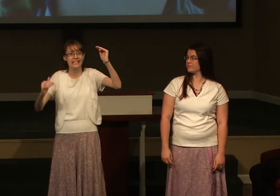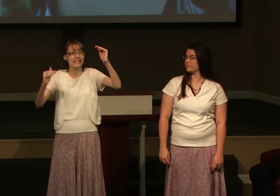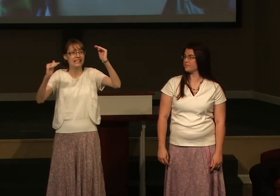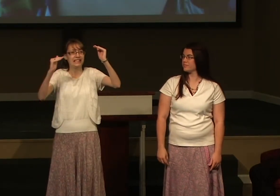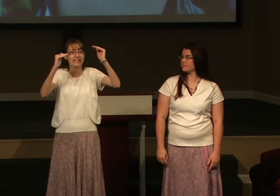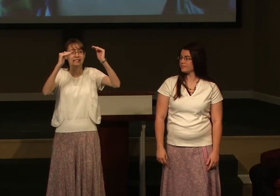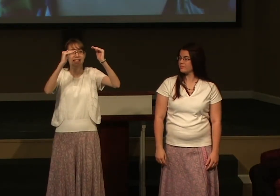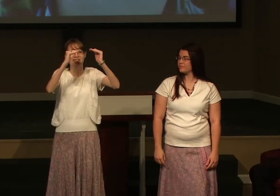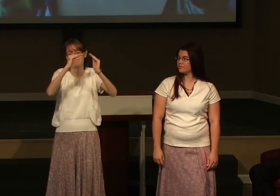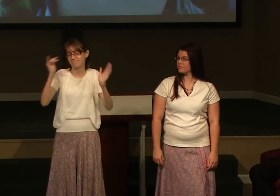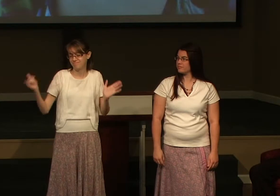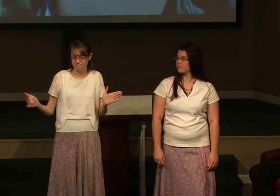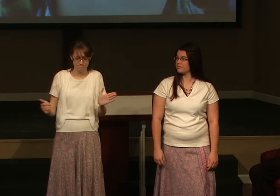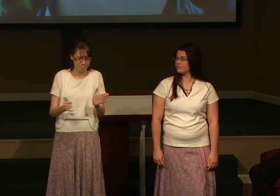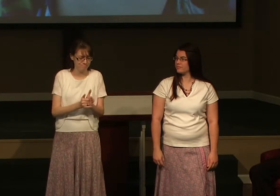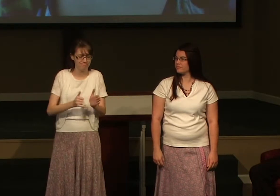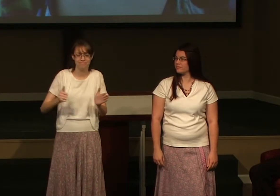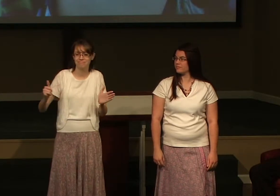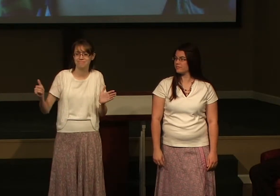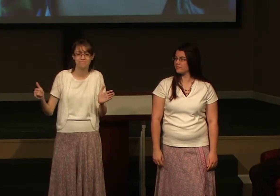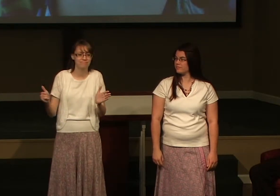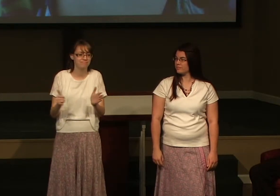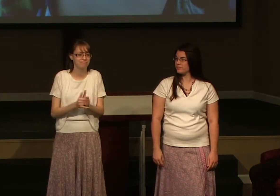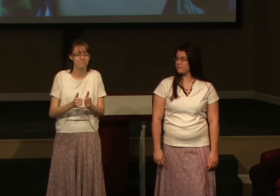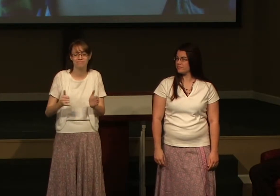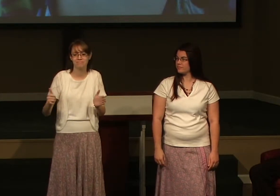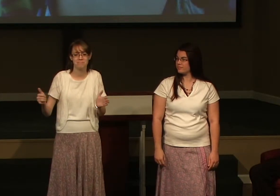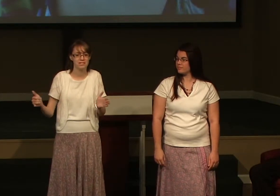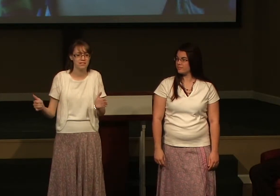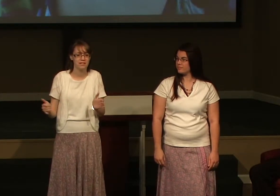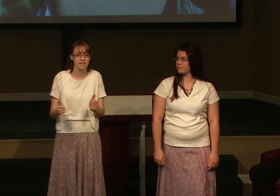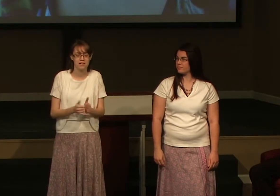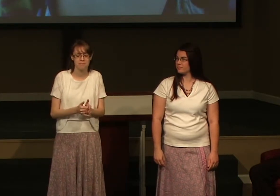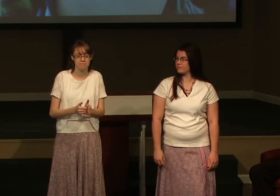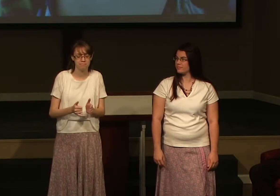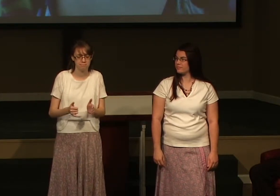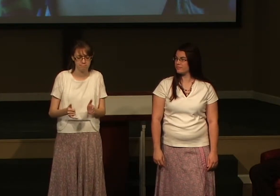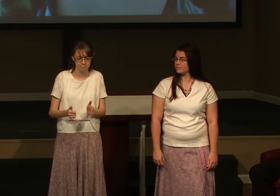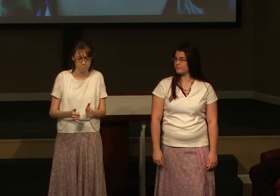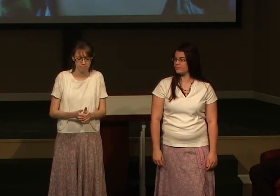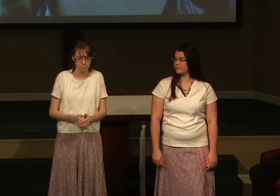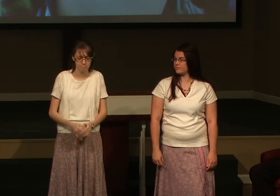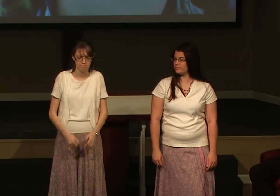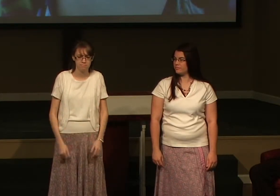that tell us we can never measure love.